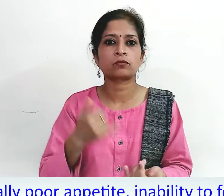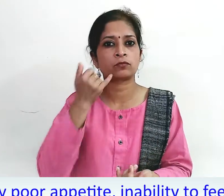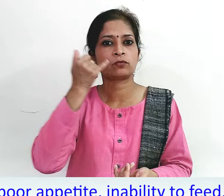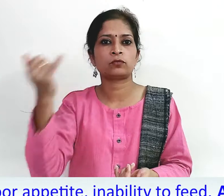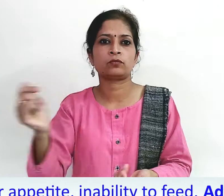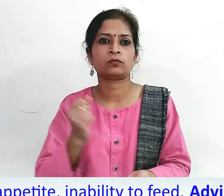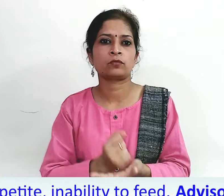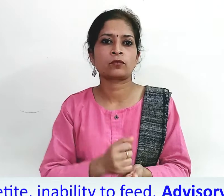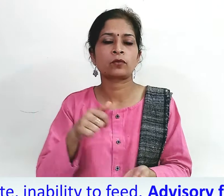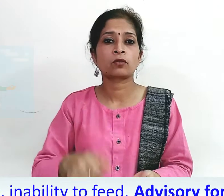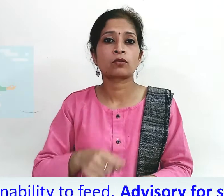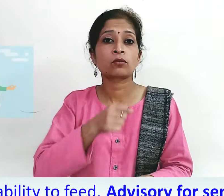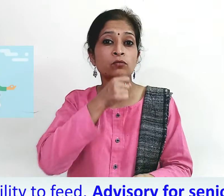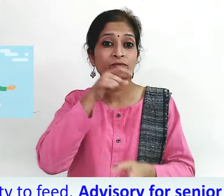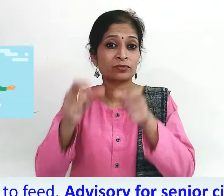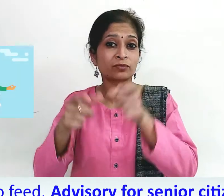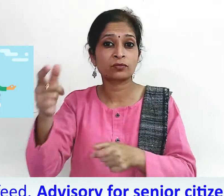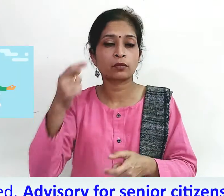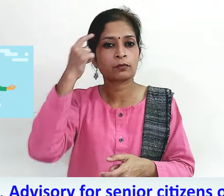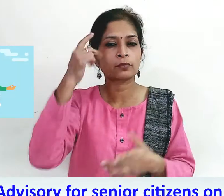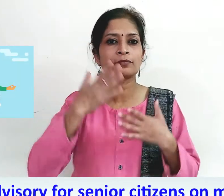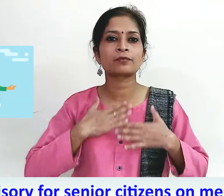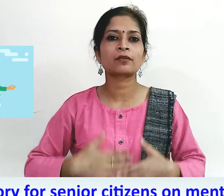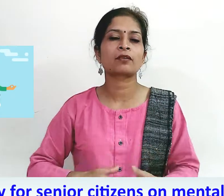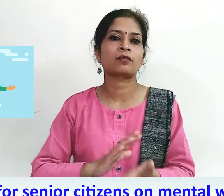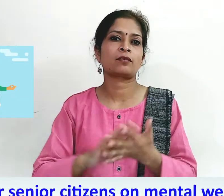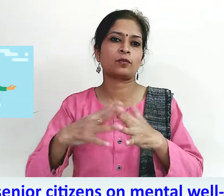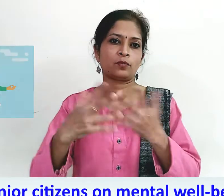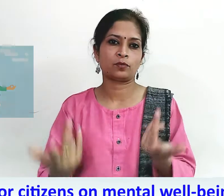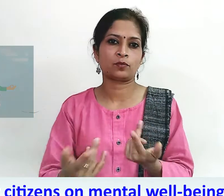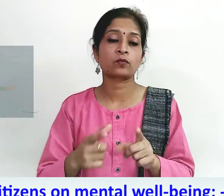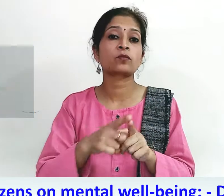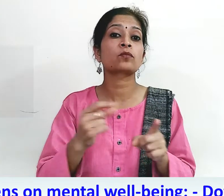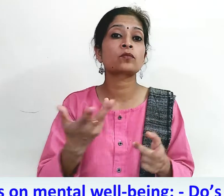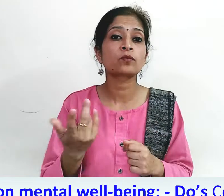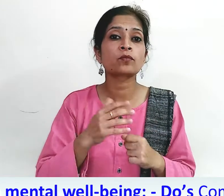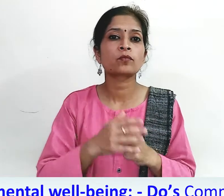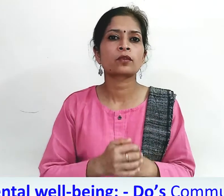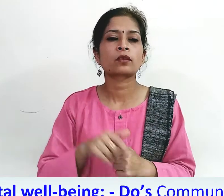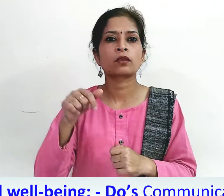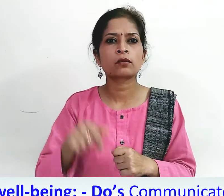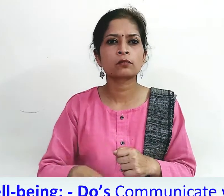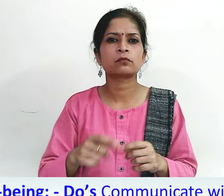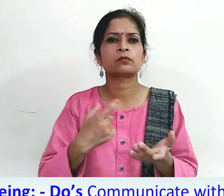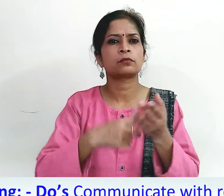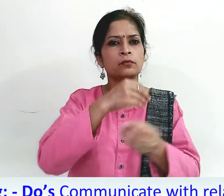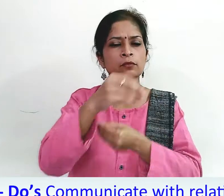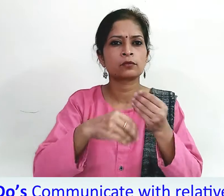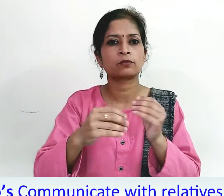Advisory for senior citizens on mental well-being. Do's Communicate with relatives at home.